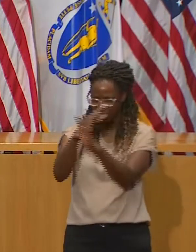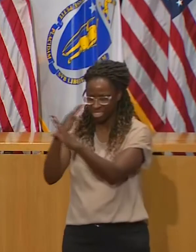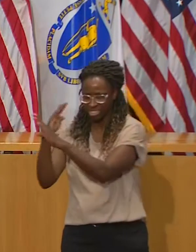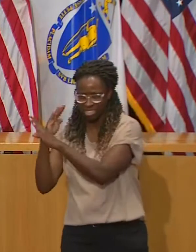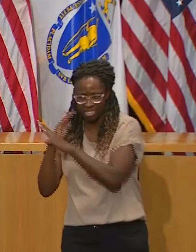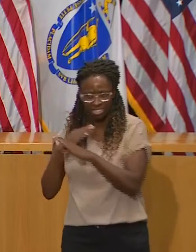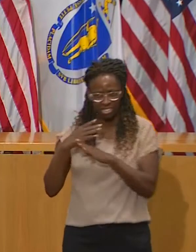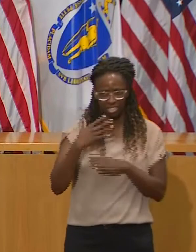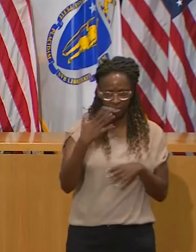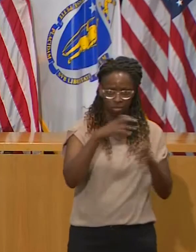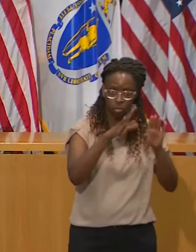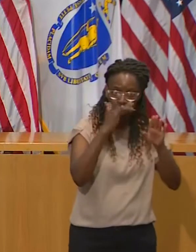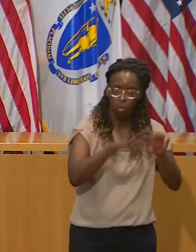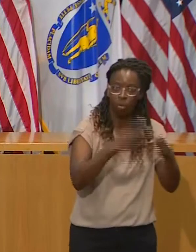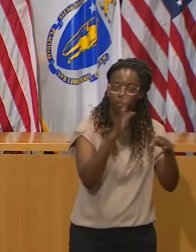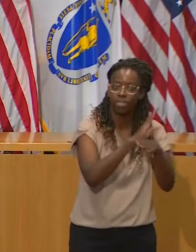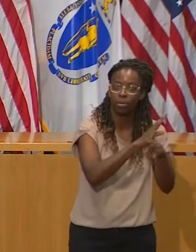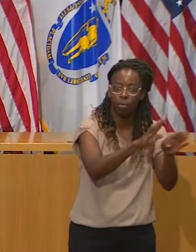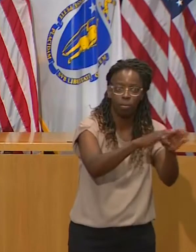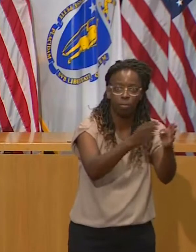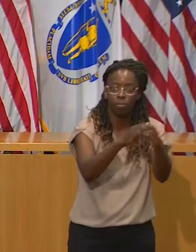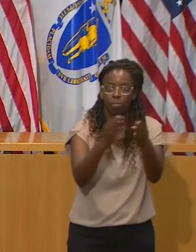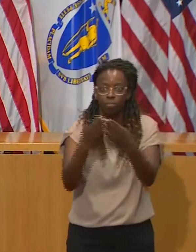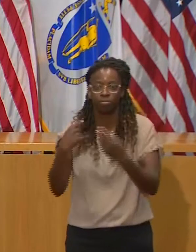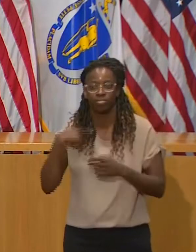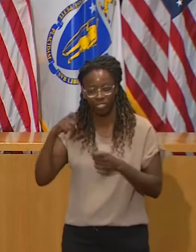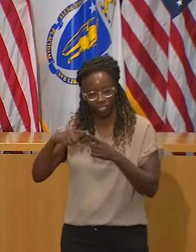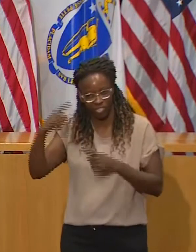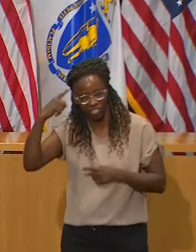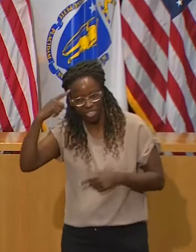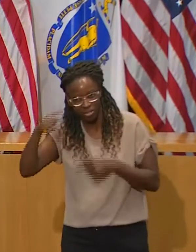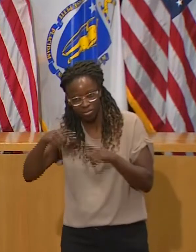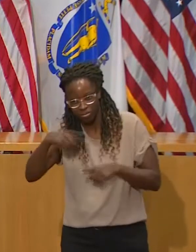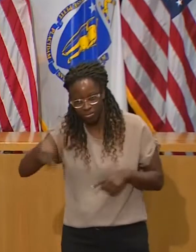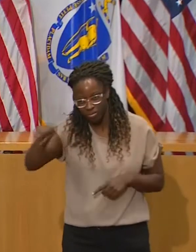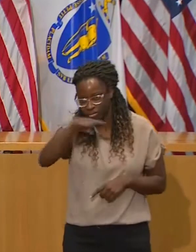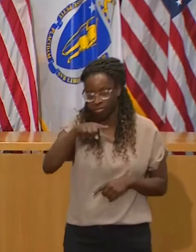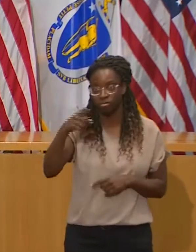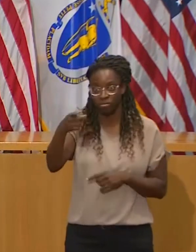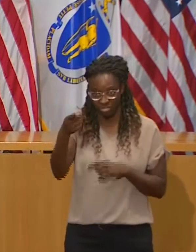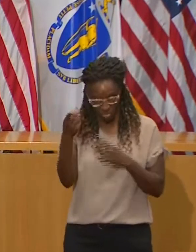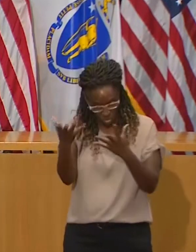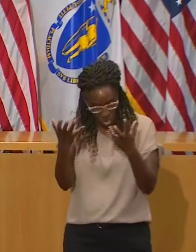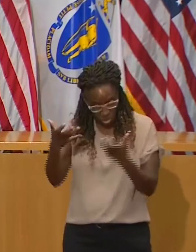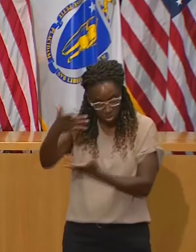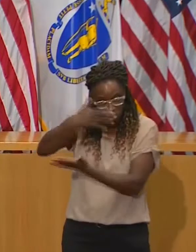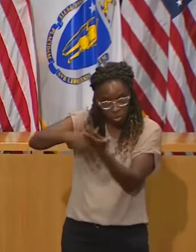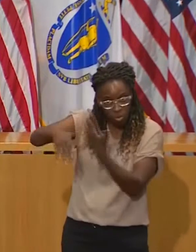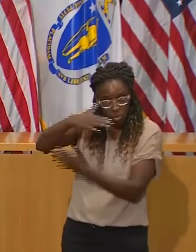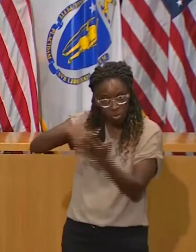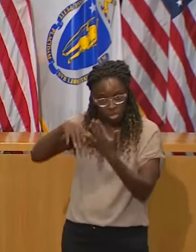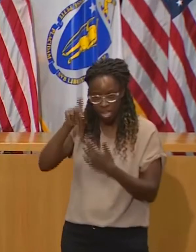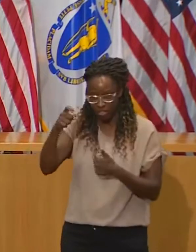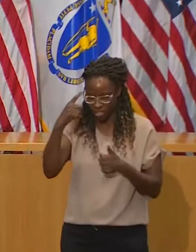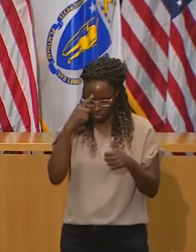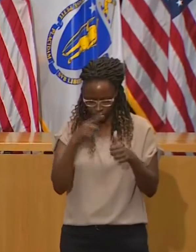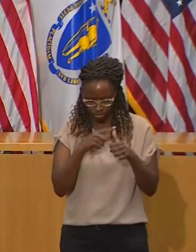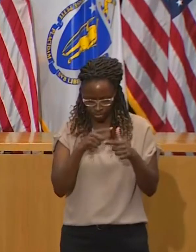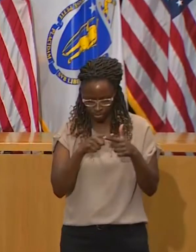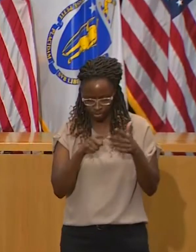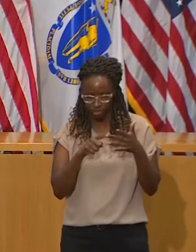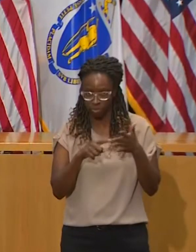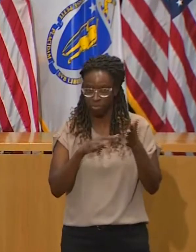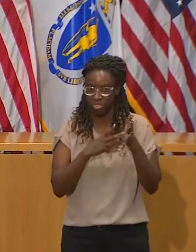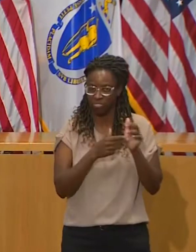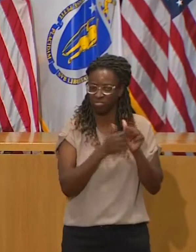events when they think about their social network and try to stay away from the stuff that clearly at this point has a lot to do with